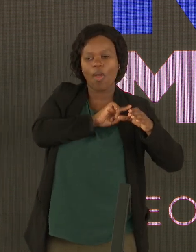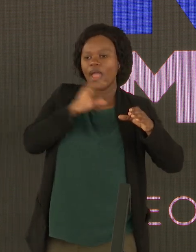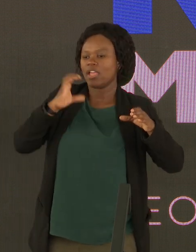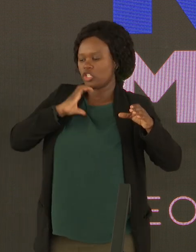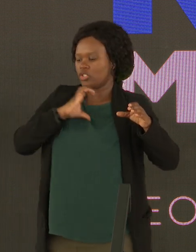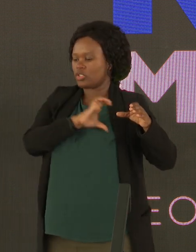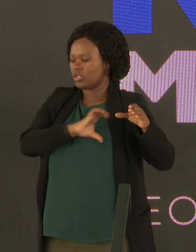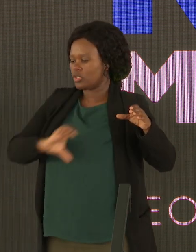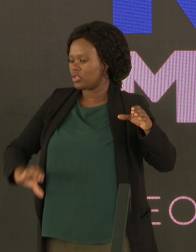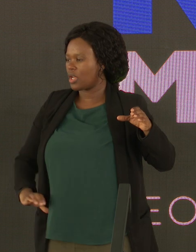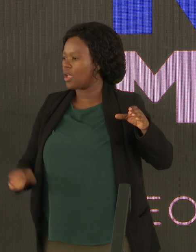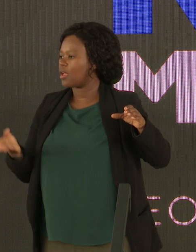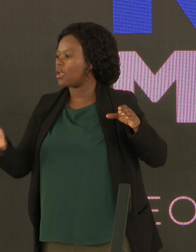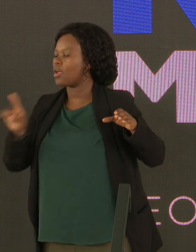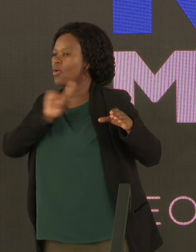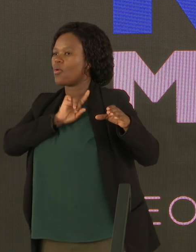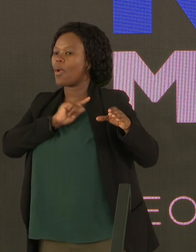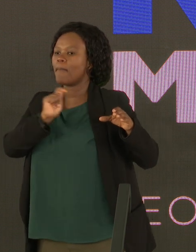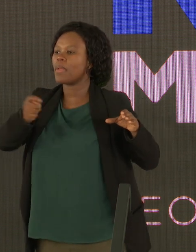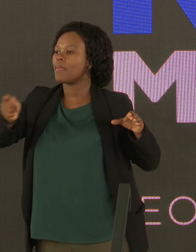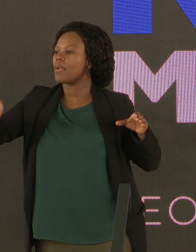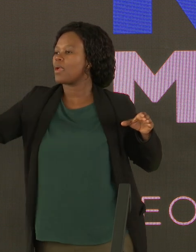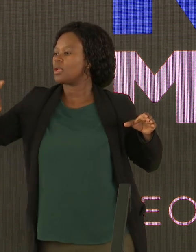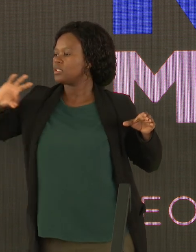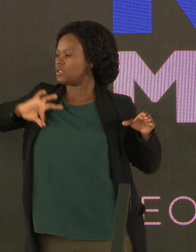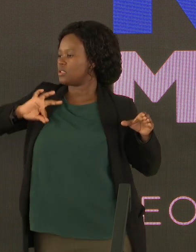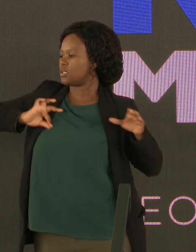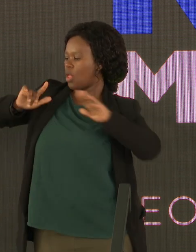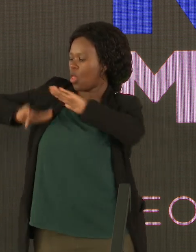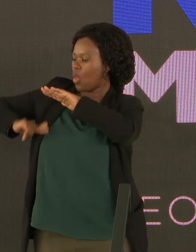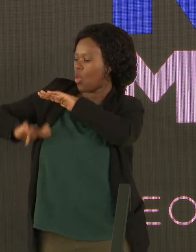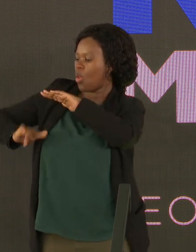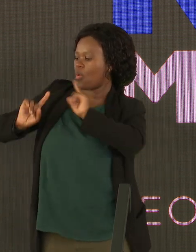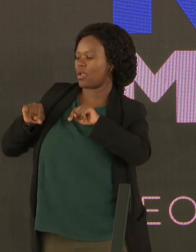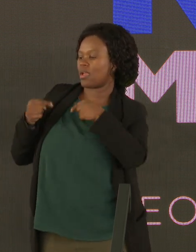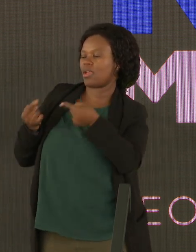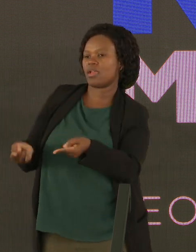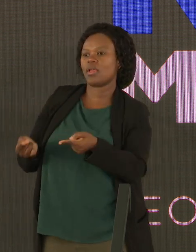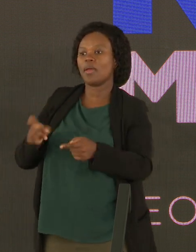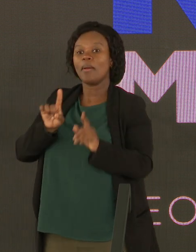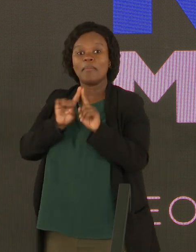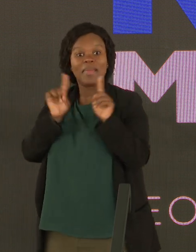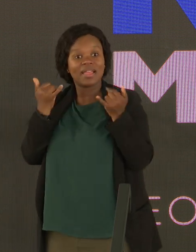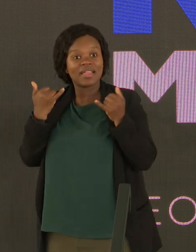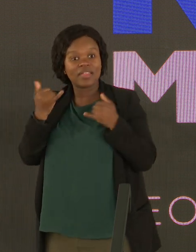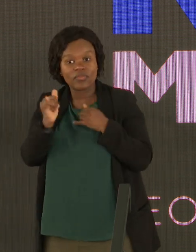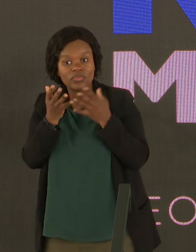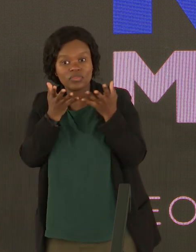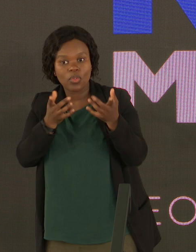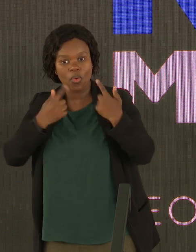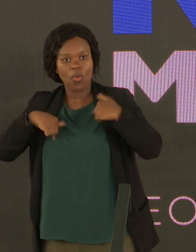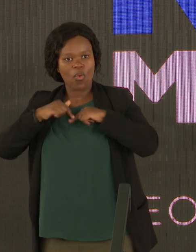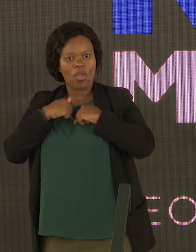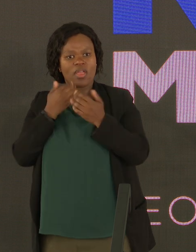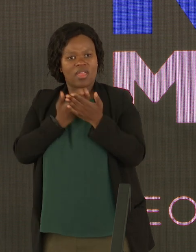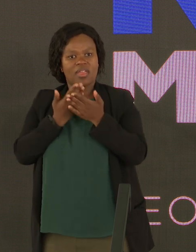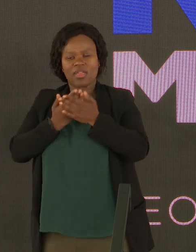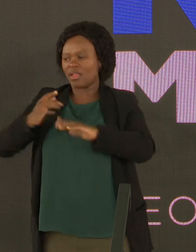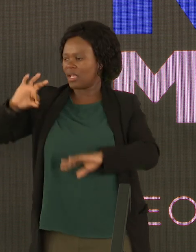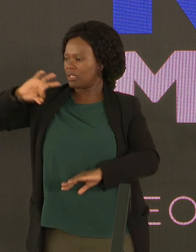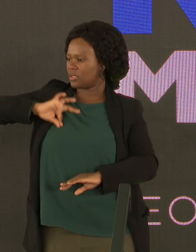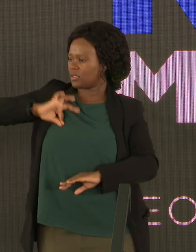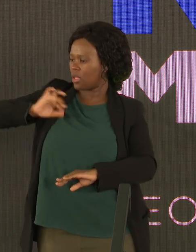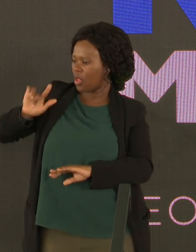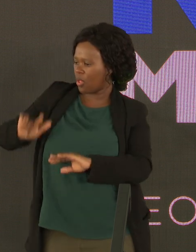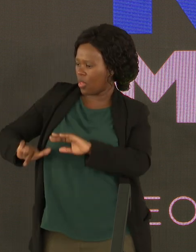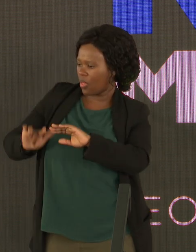paying people low wages, and so it's not competitive for us. If that's the case, and if we have to sacrifice low wages, the